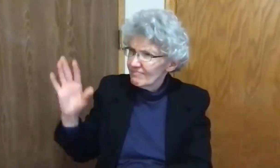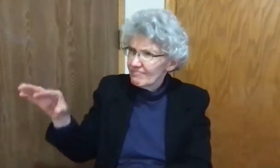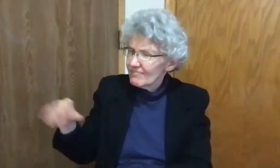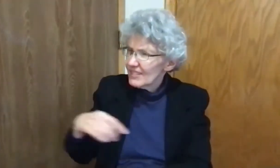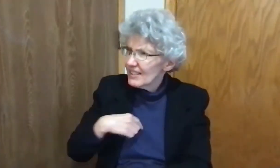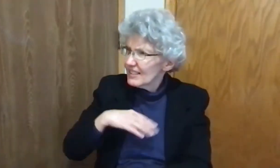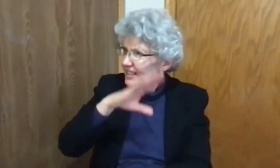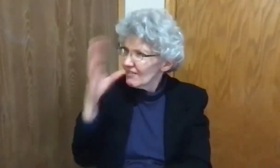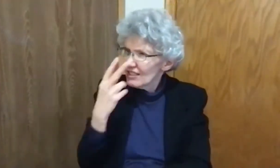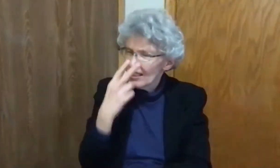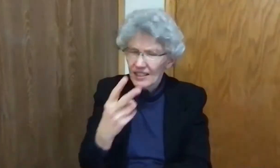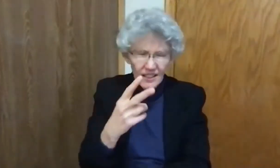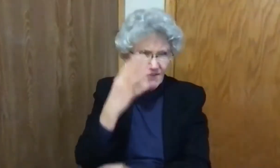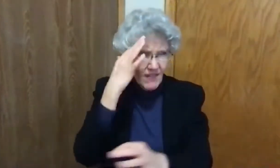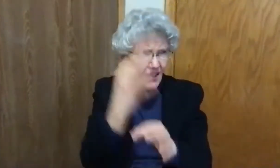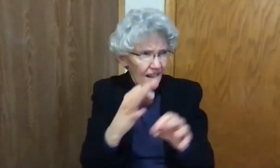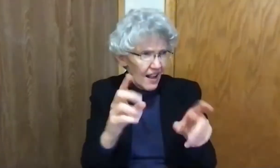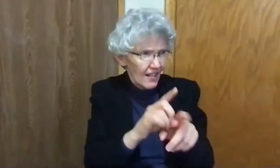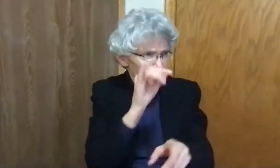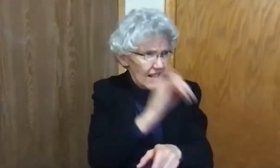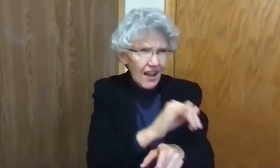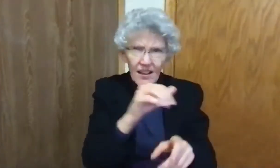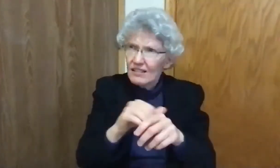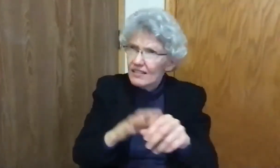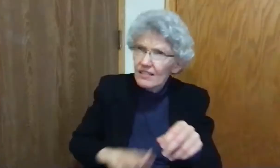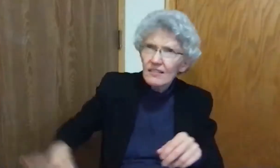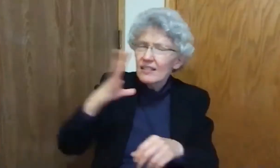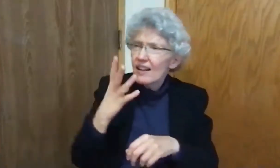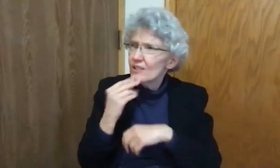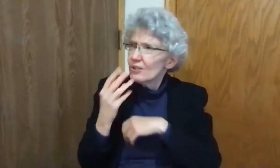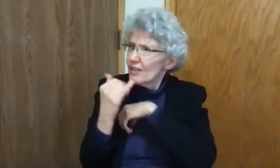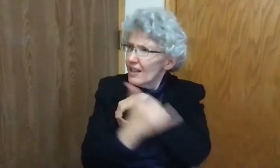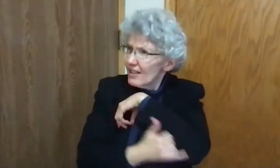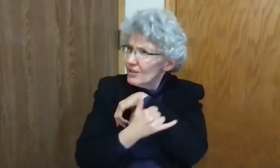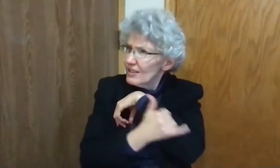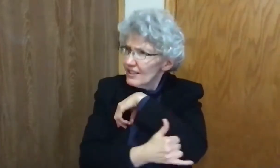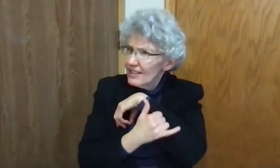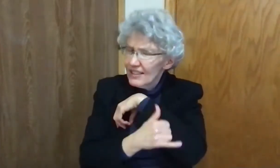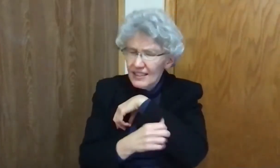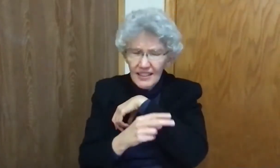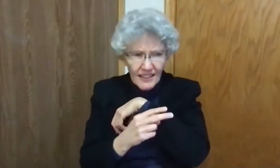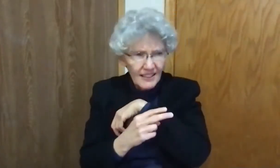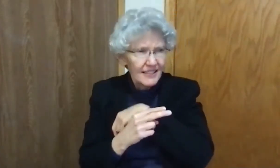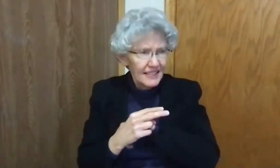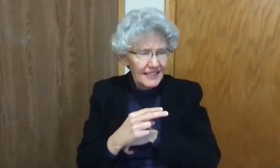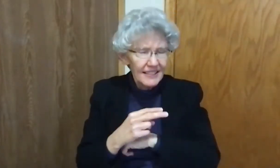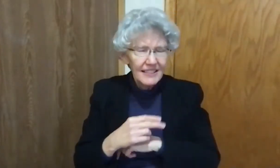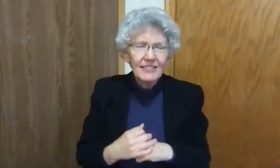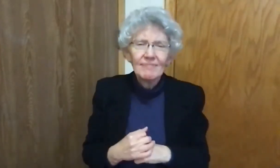another, come, and that one comes. And to my slave do this, and the slave does it. When Jesus heard this,